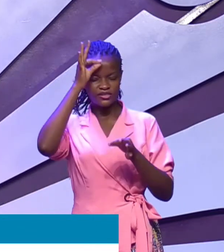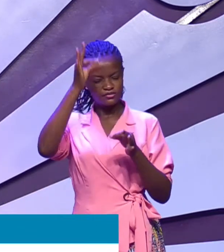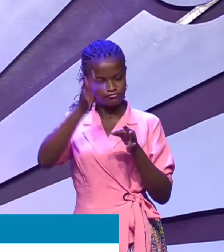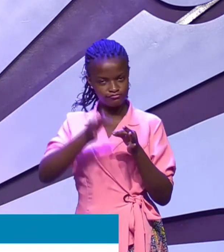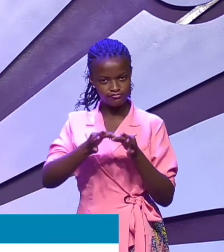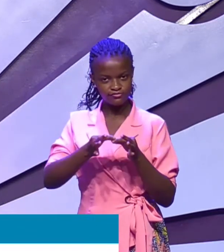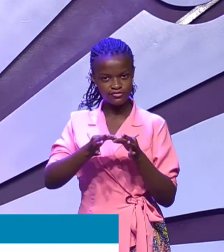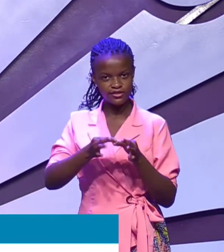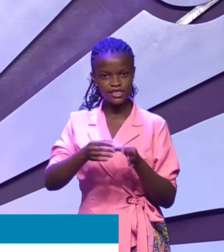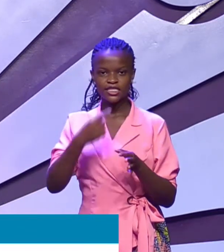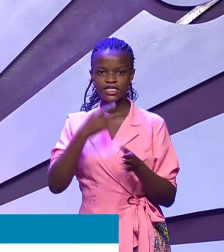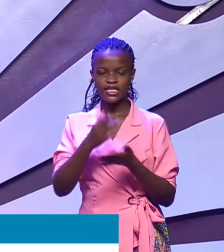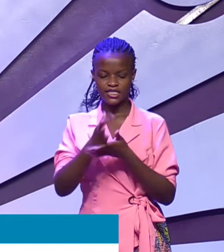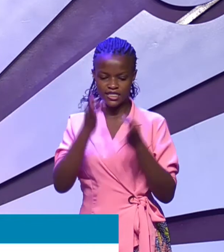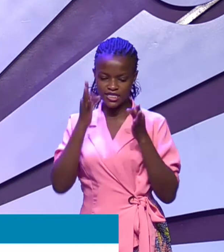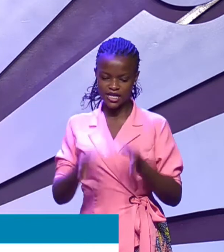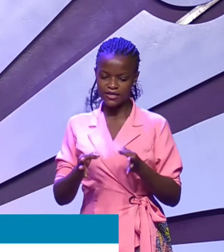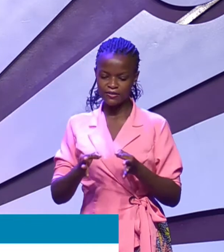mysterious statement.